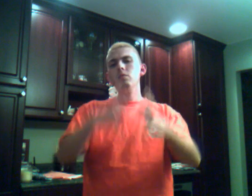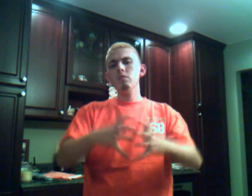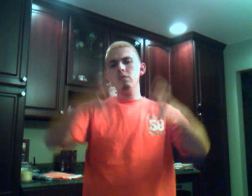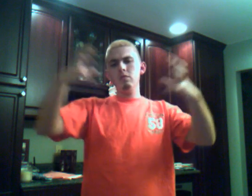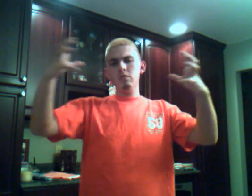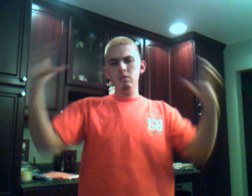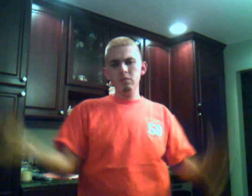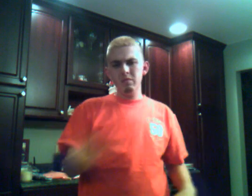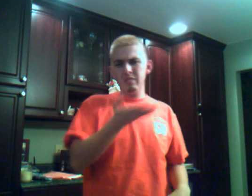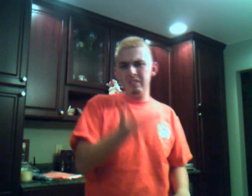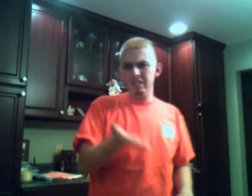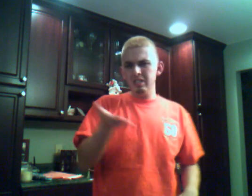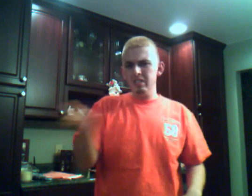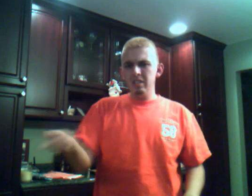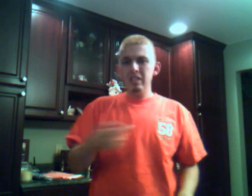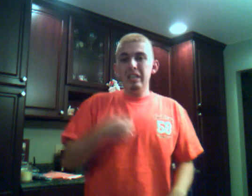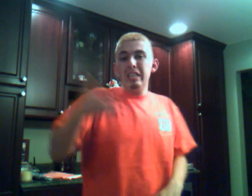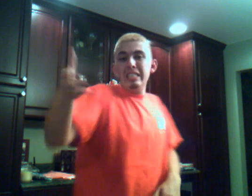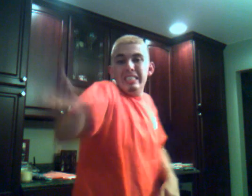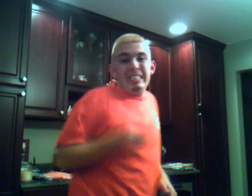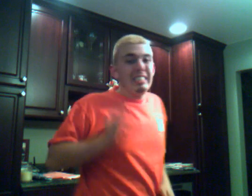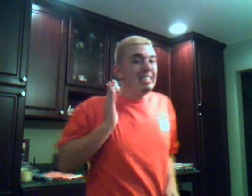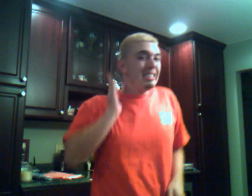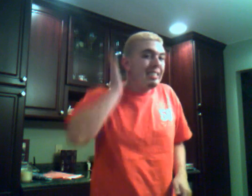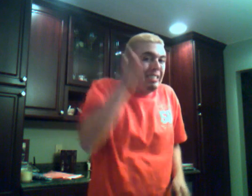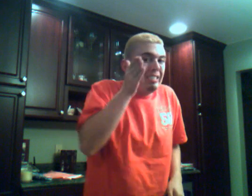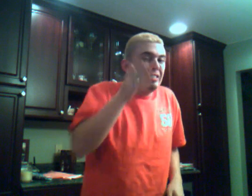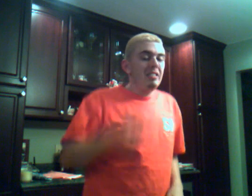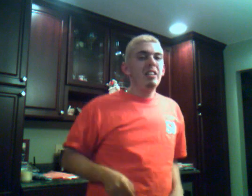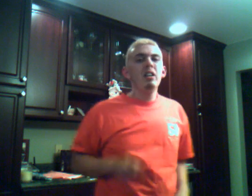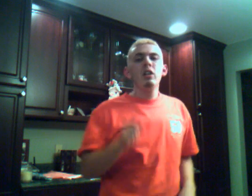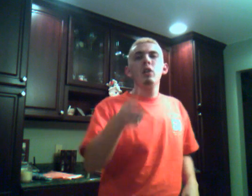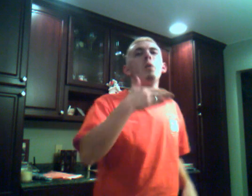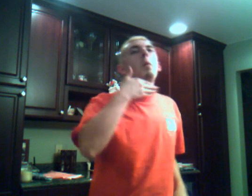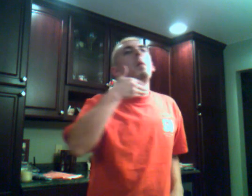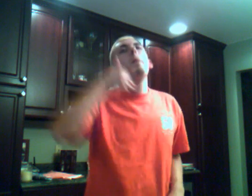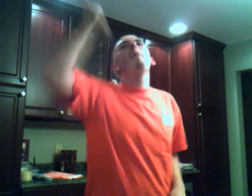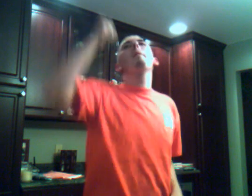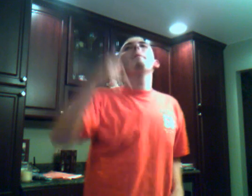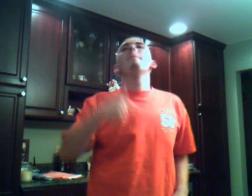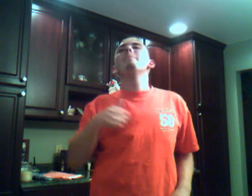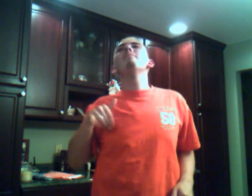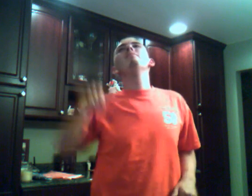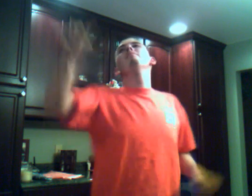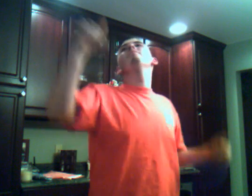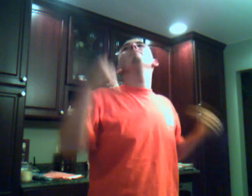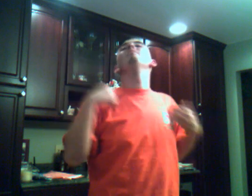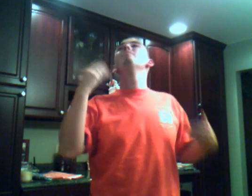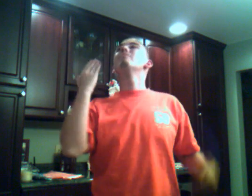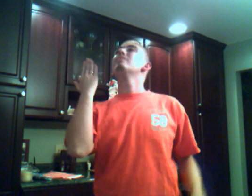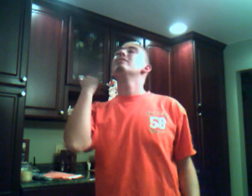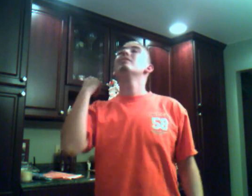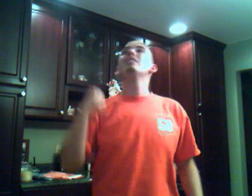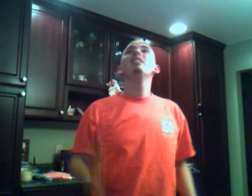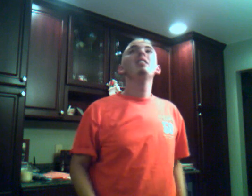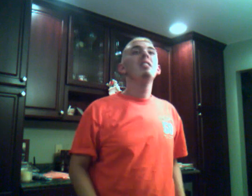So many things I would take back You were the best I ever had